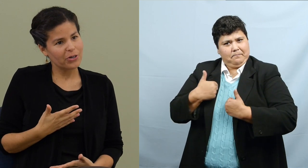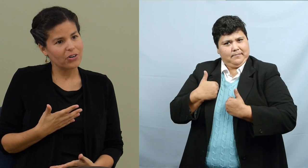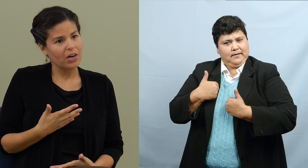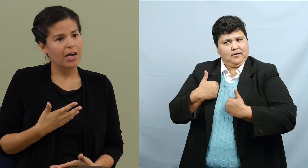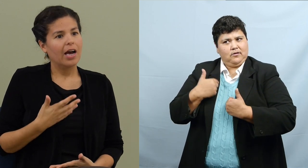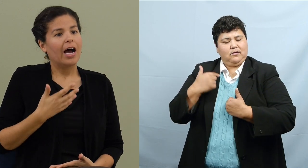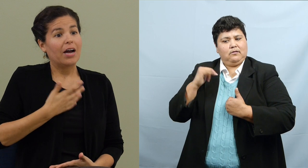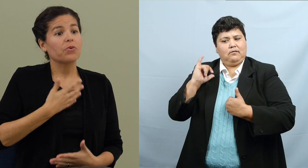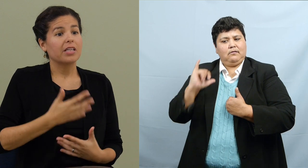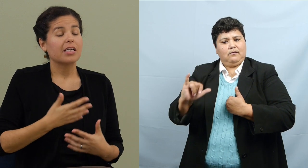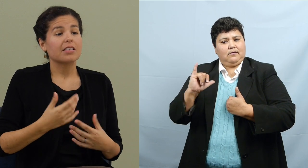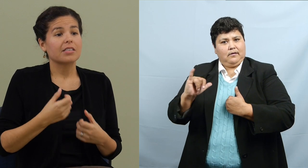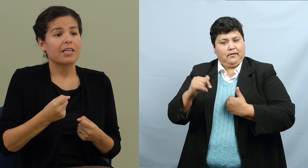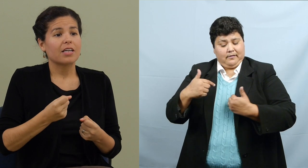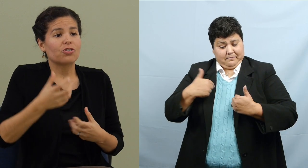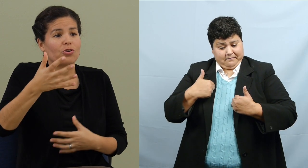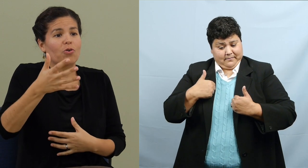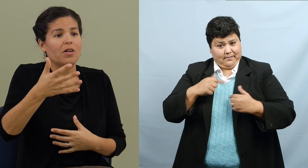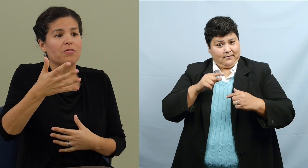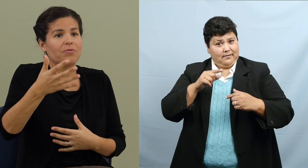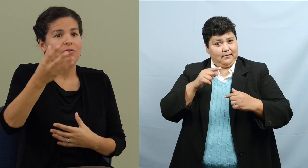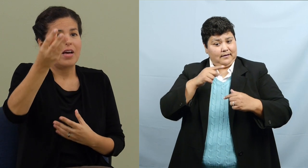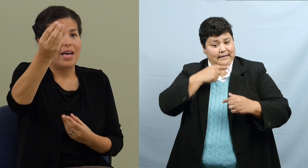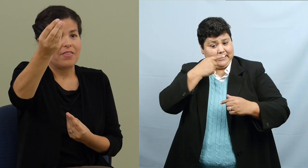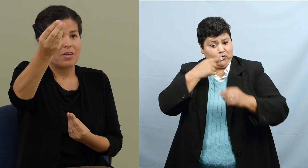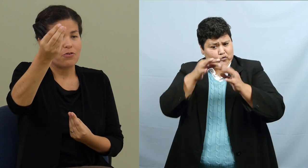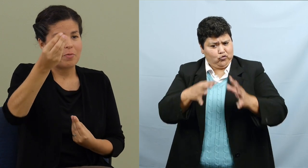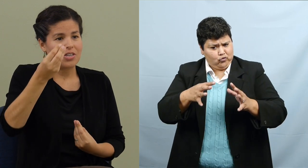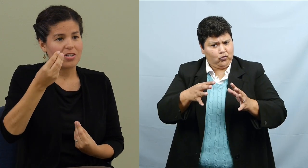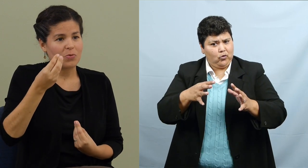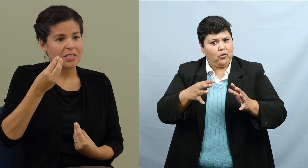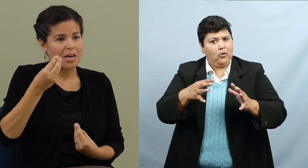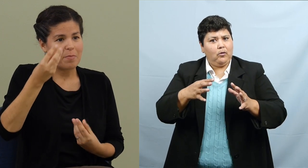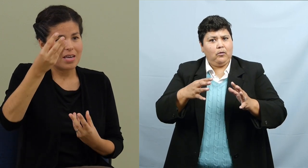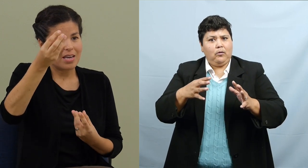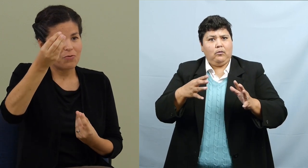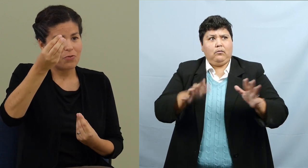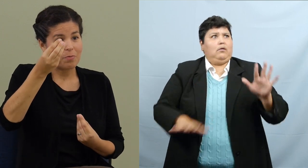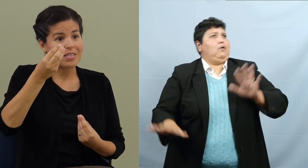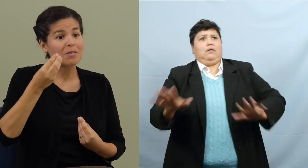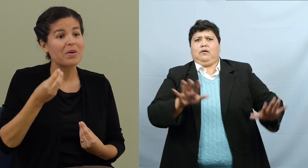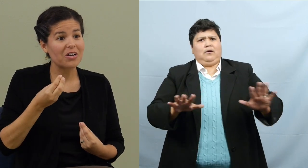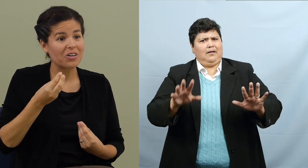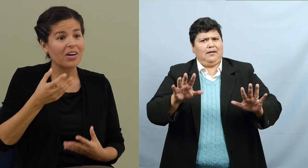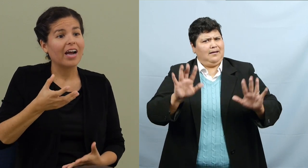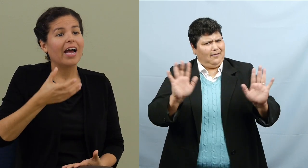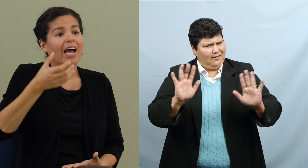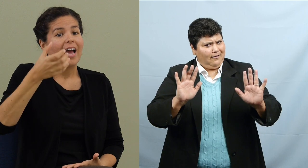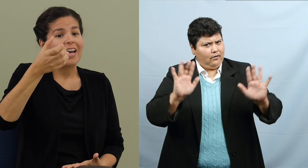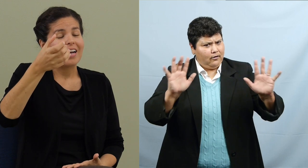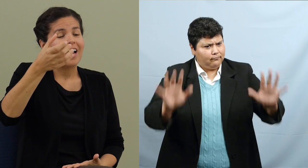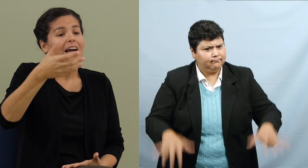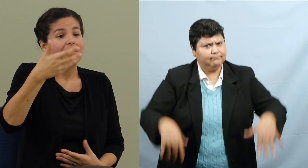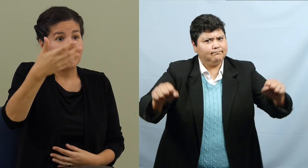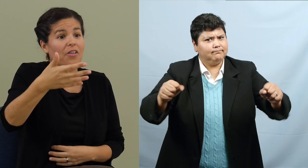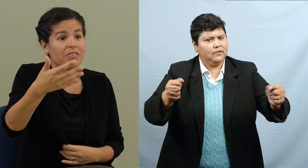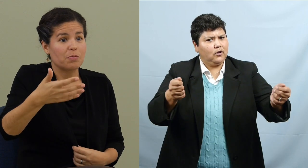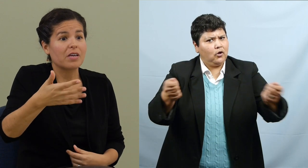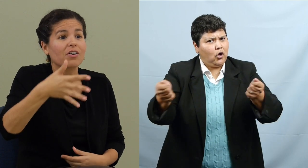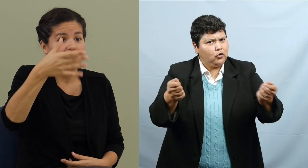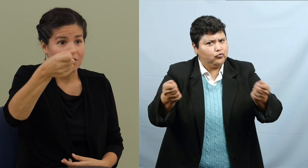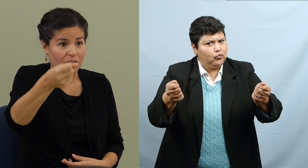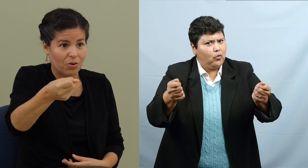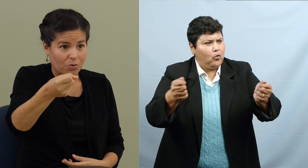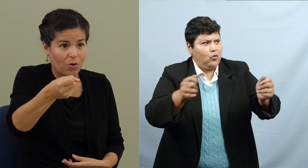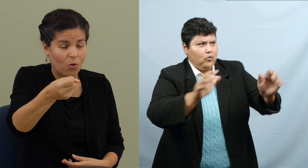interpreter, I really needed to take control of the information that was coming in from the speaker and tell